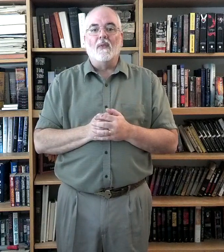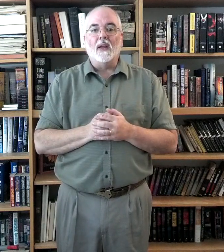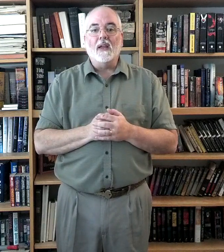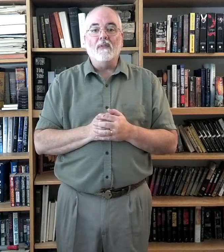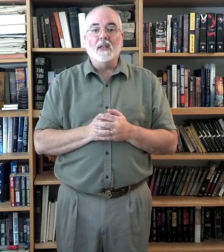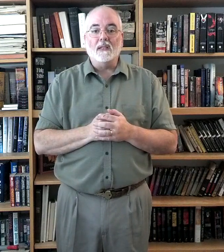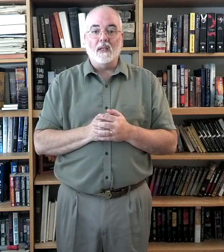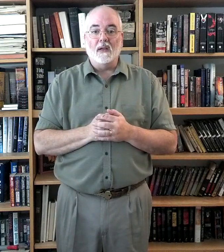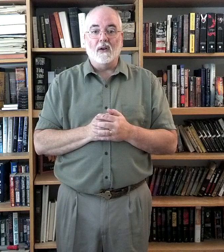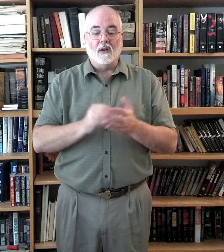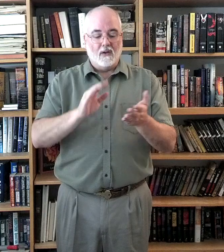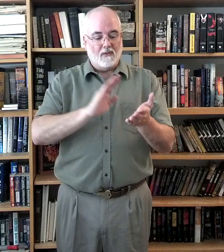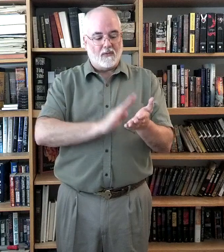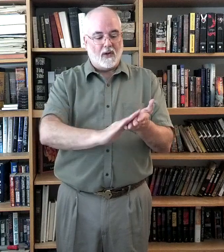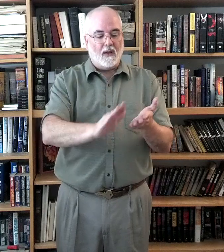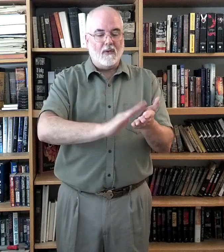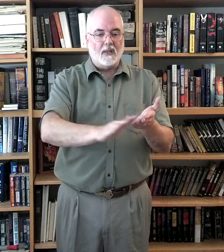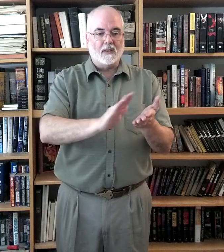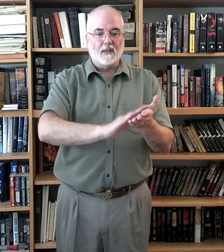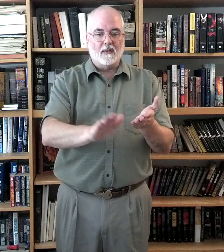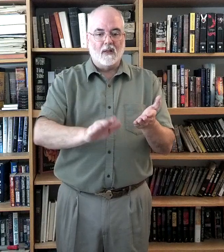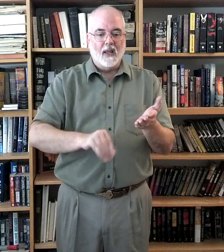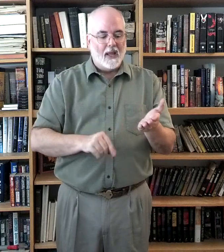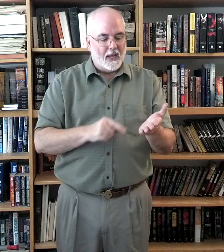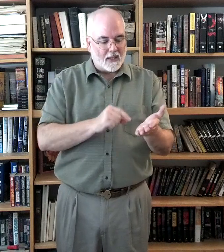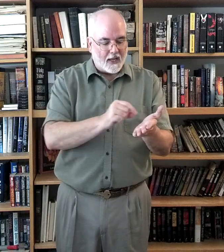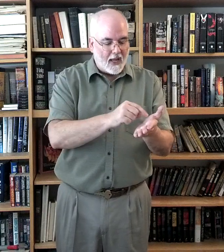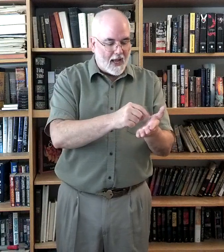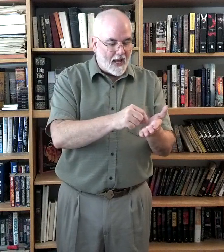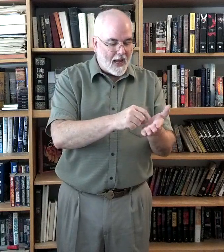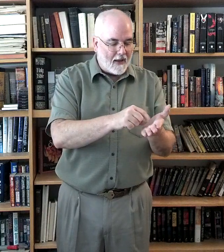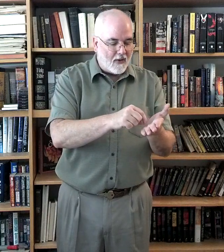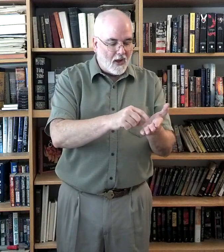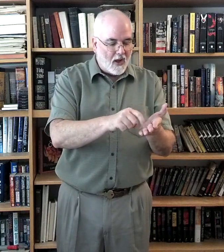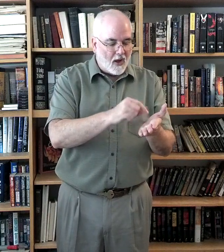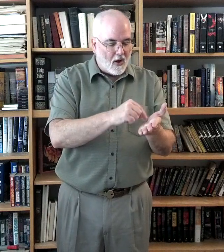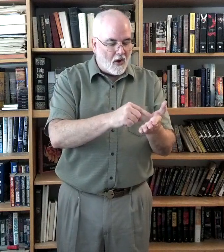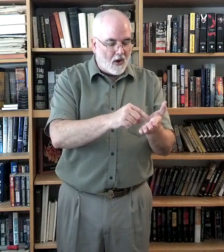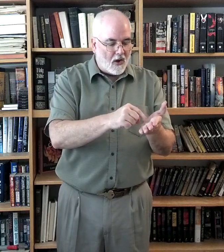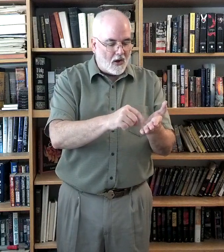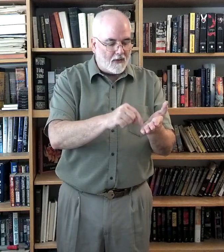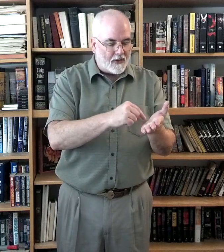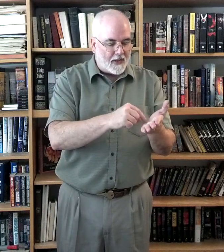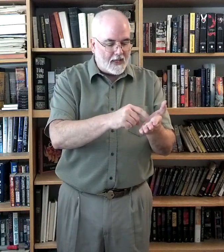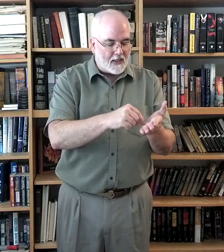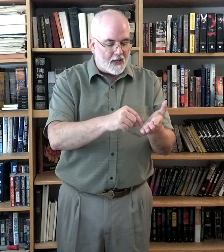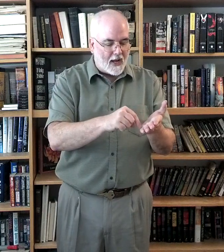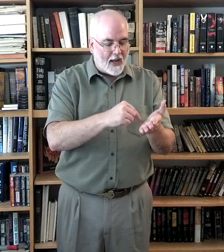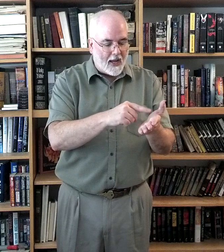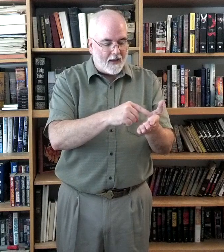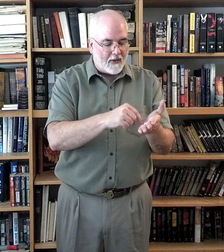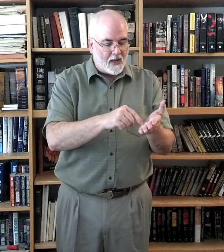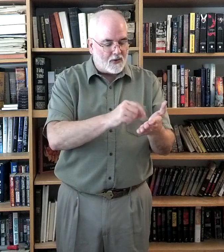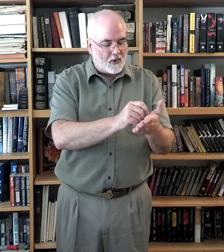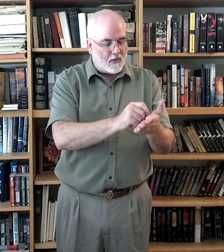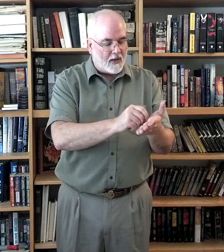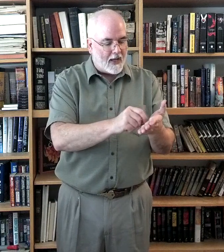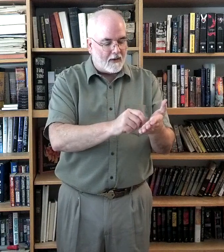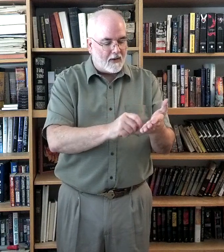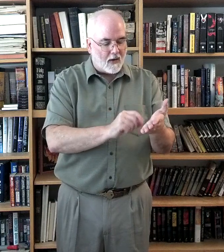Forgiveness here. Forgiveness. It's like I have all of the things that I have against you written down here on